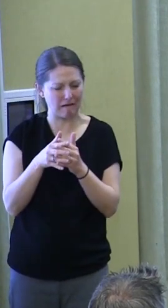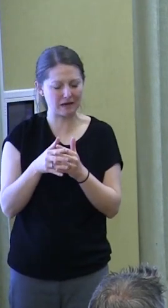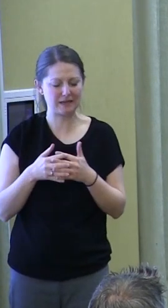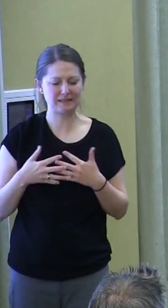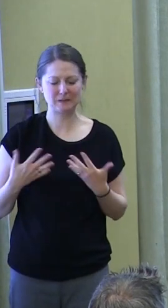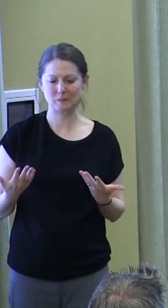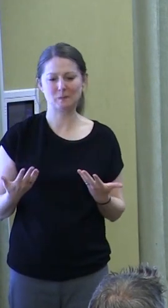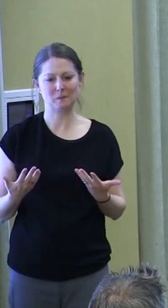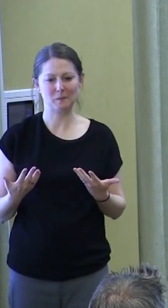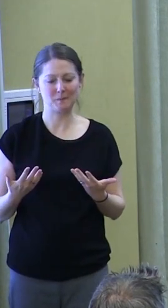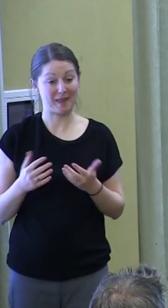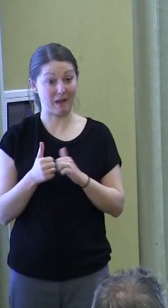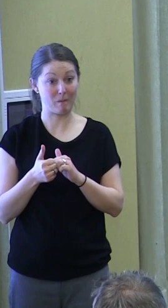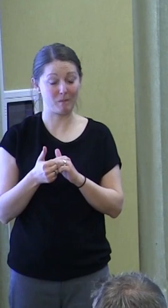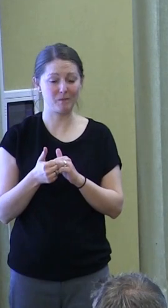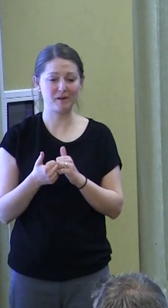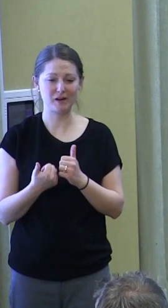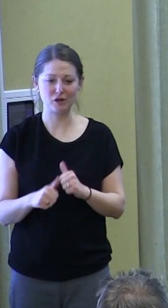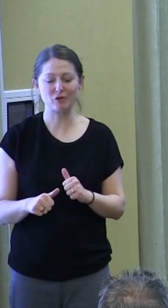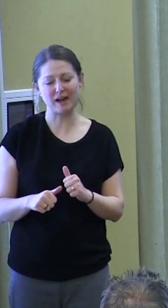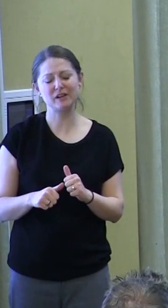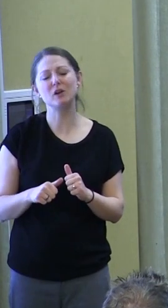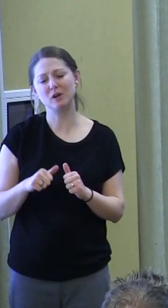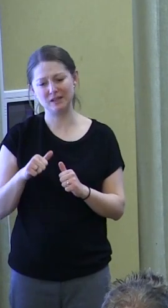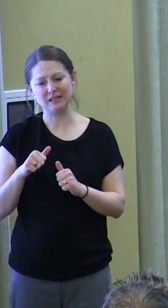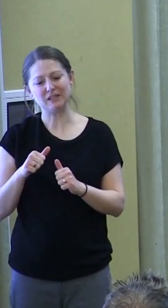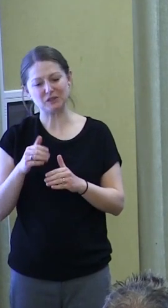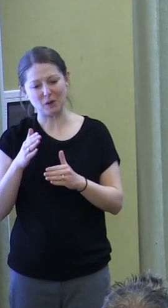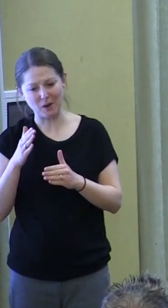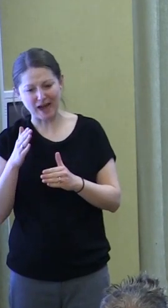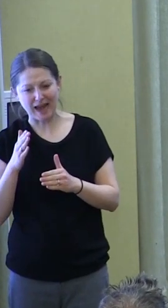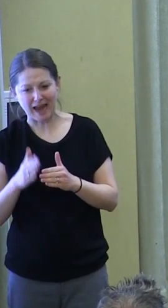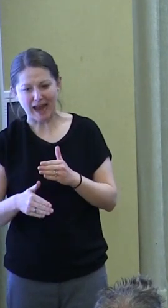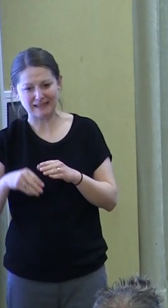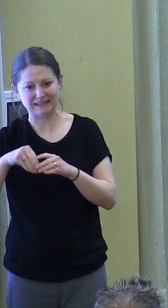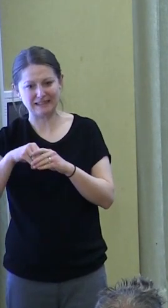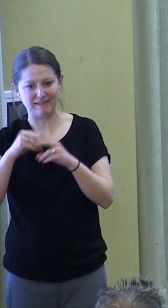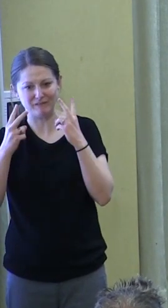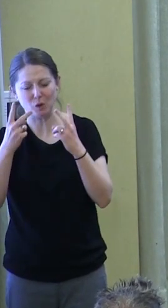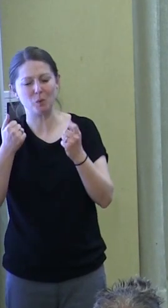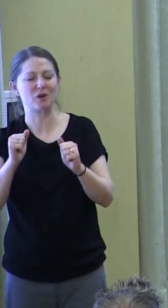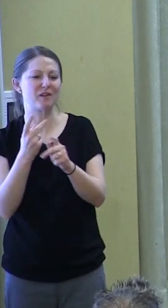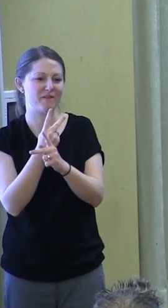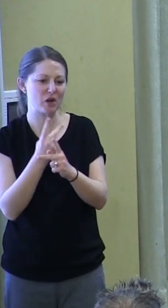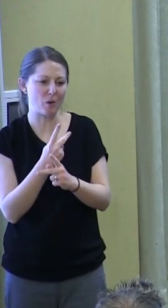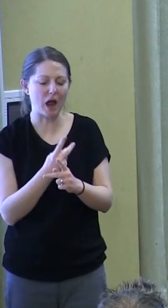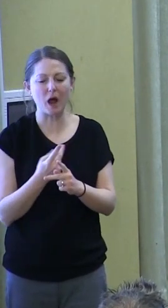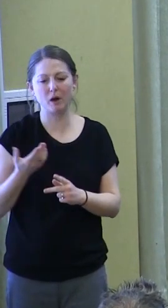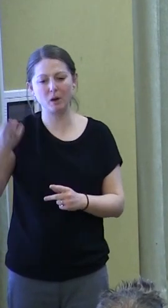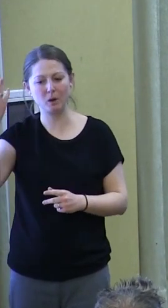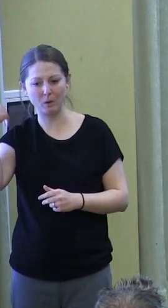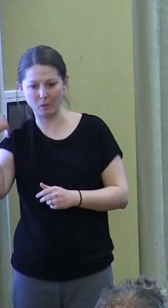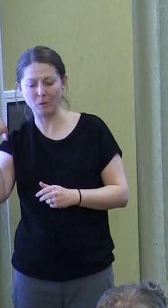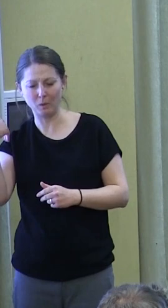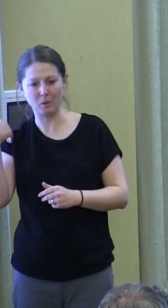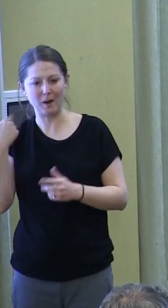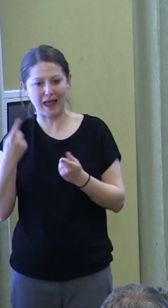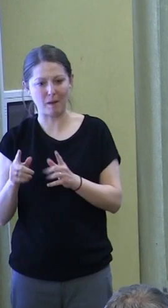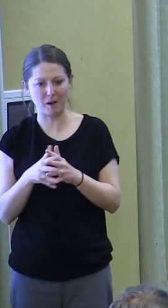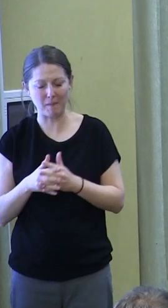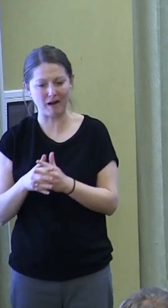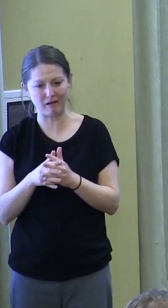by charting ends in view, we have to first address what is and what was in America.